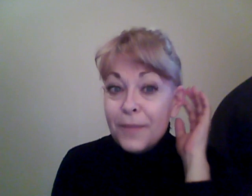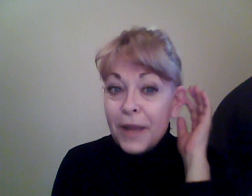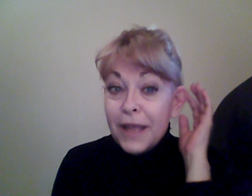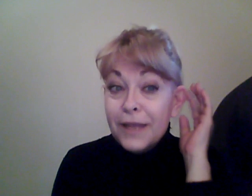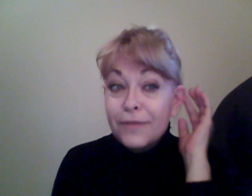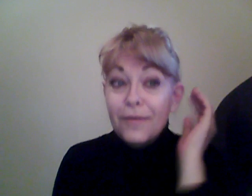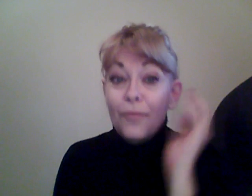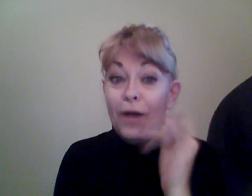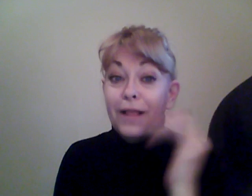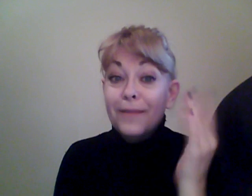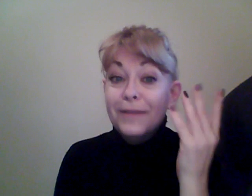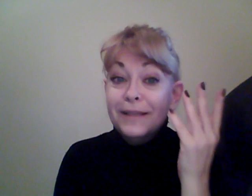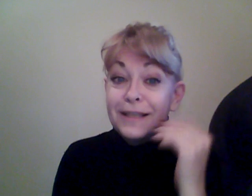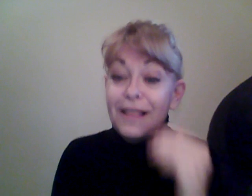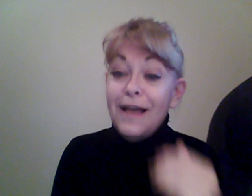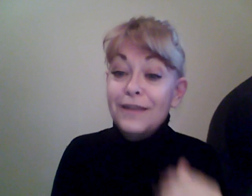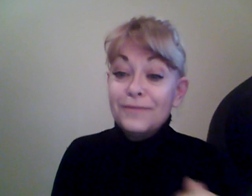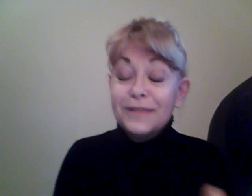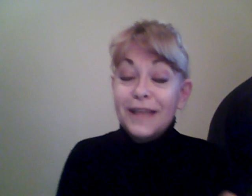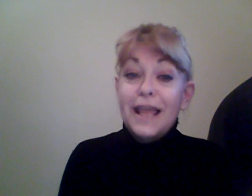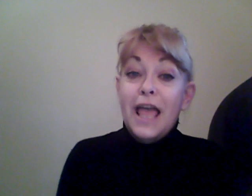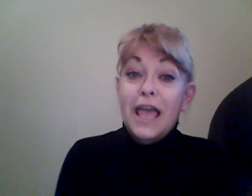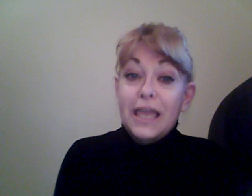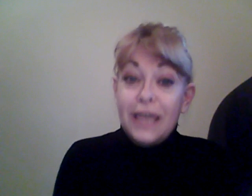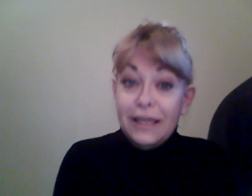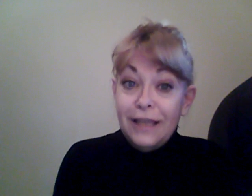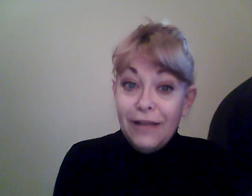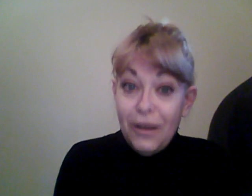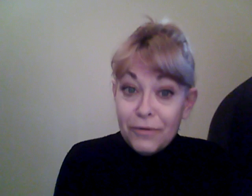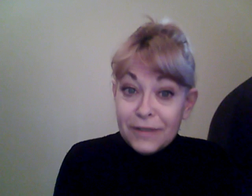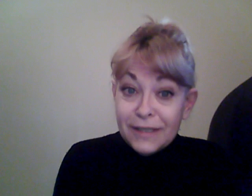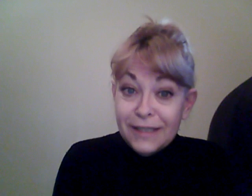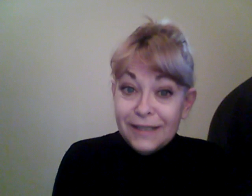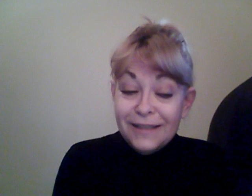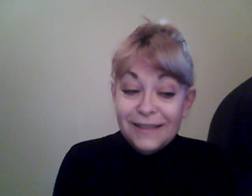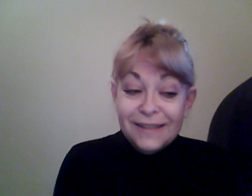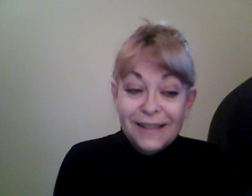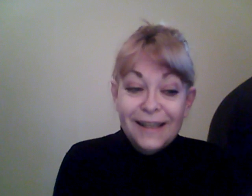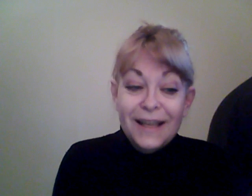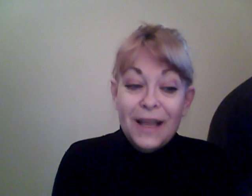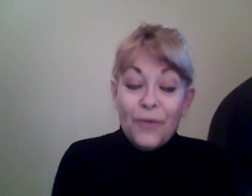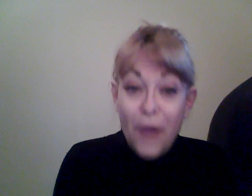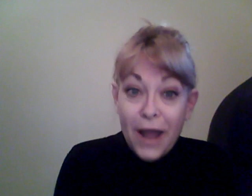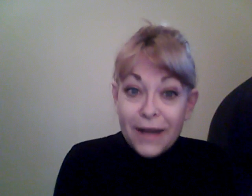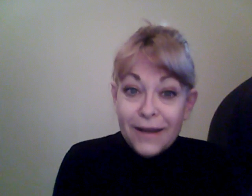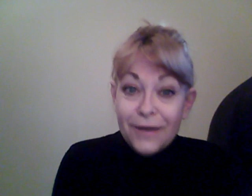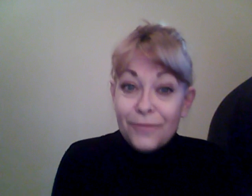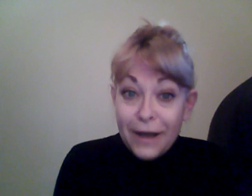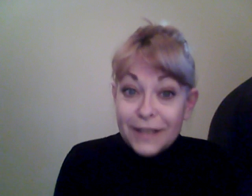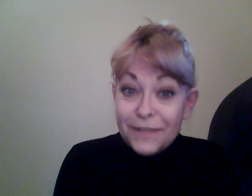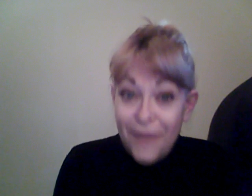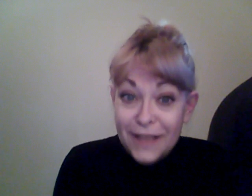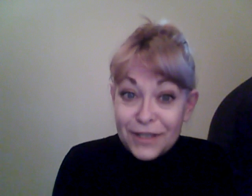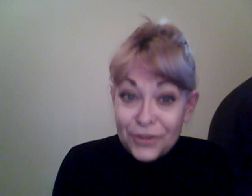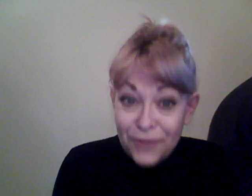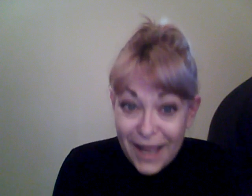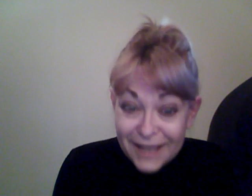my head while I'm in this class was saying, Get the hell out. Run, run as fast as you can.